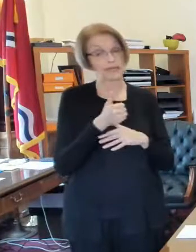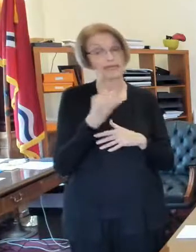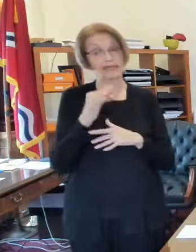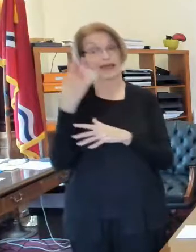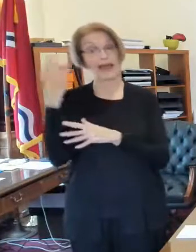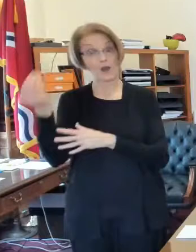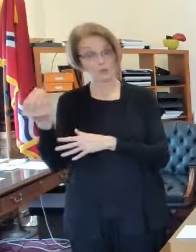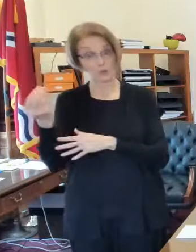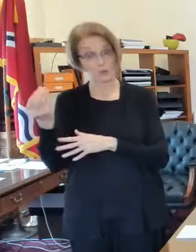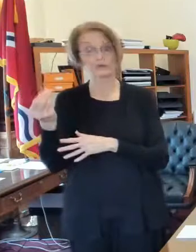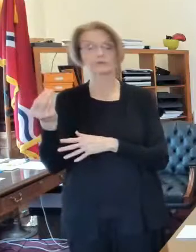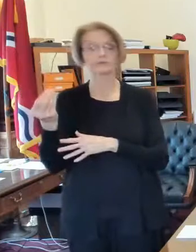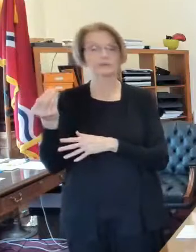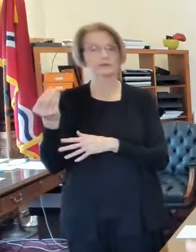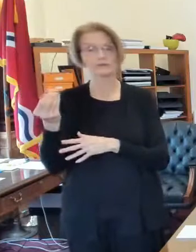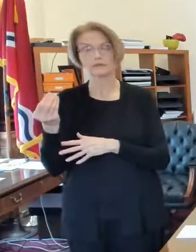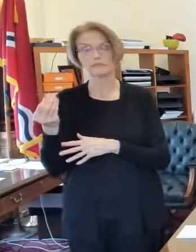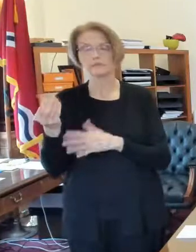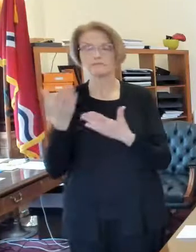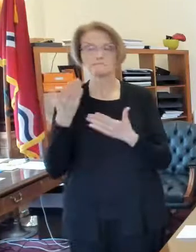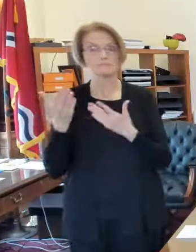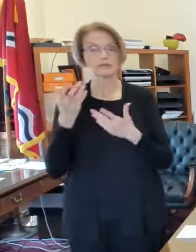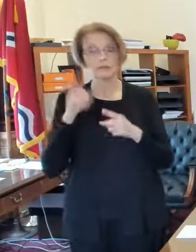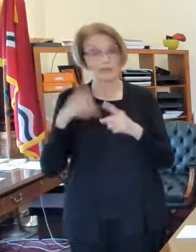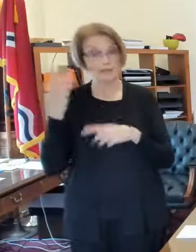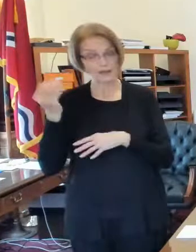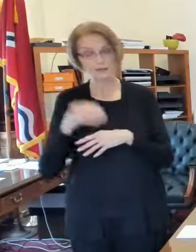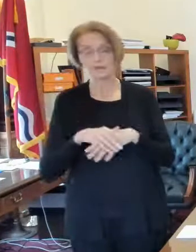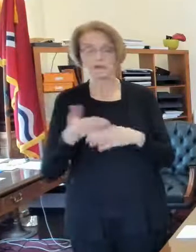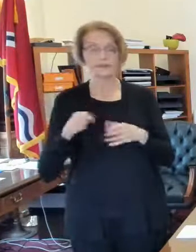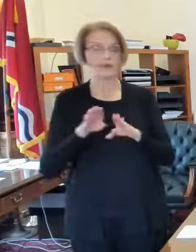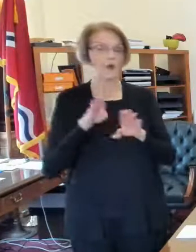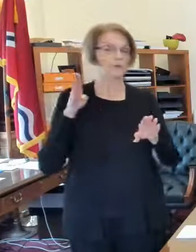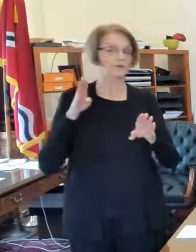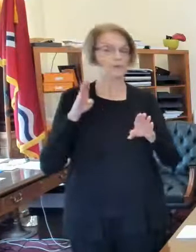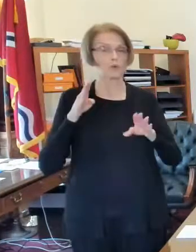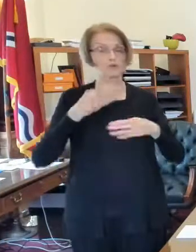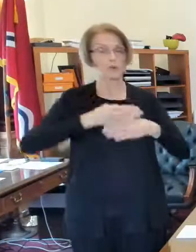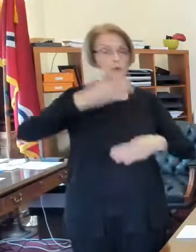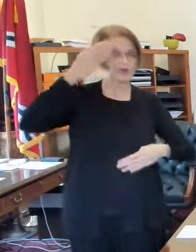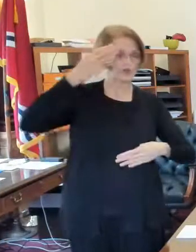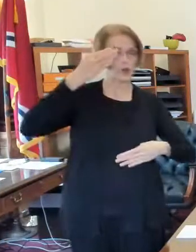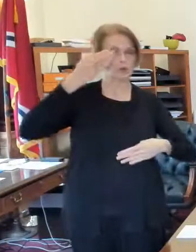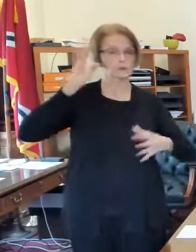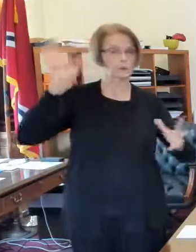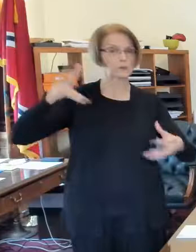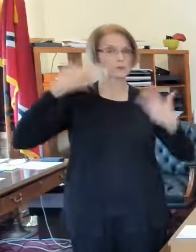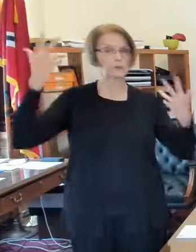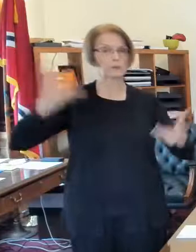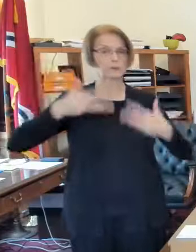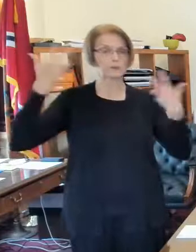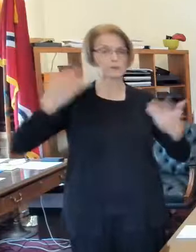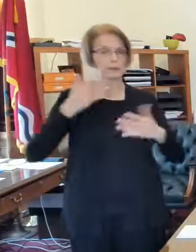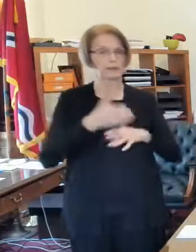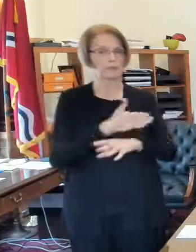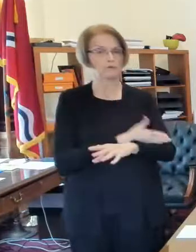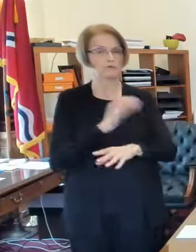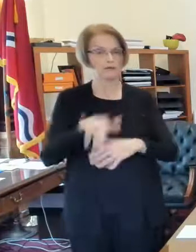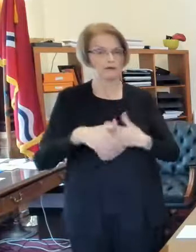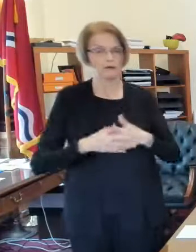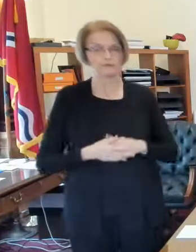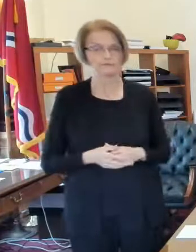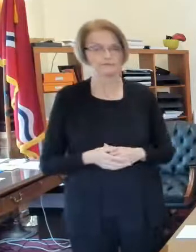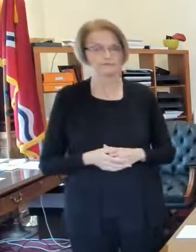uh either crack door crack open some doors or open some windows and that also helps improve ventilation um in the indoor setting